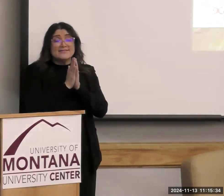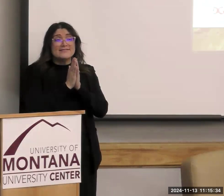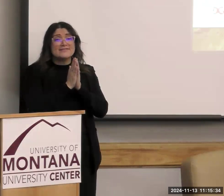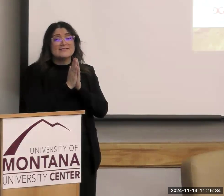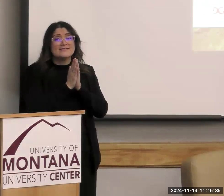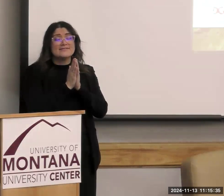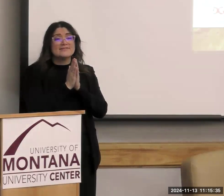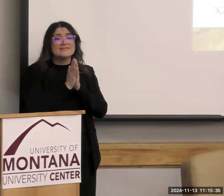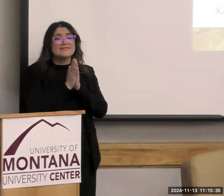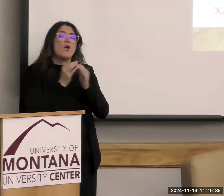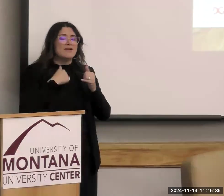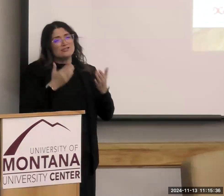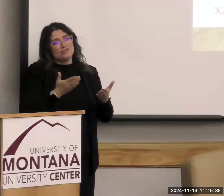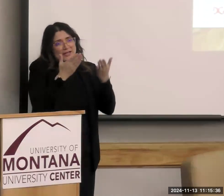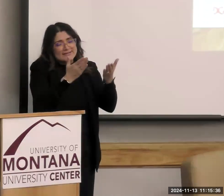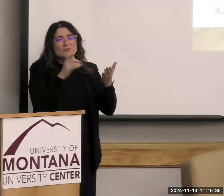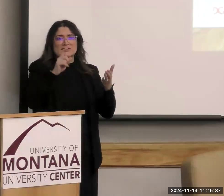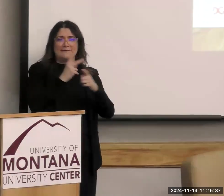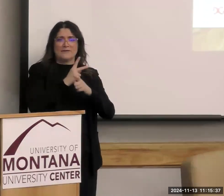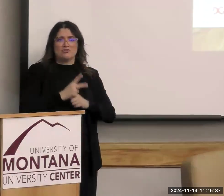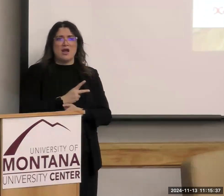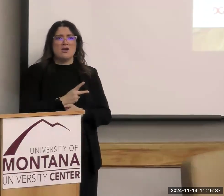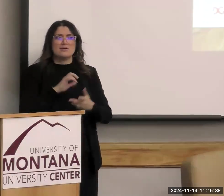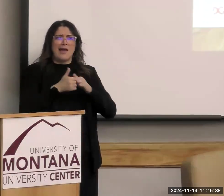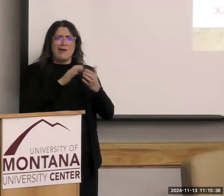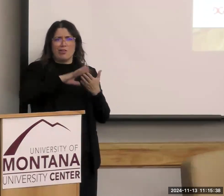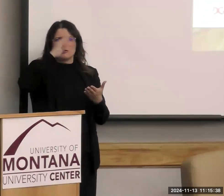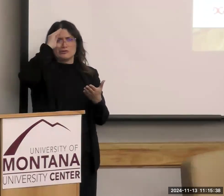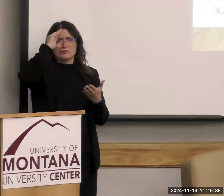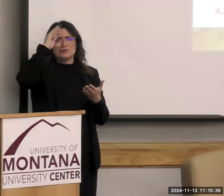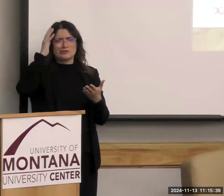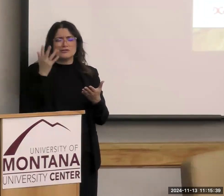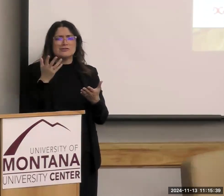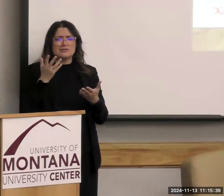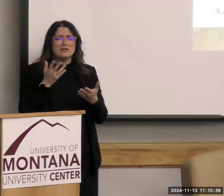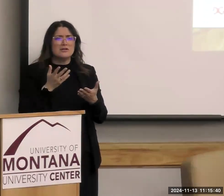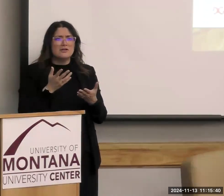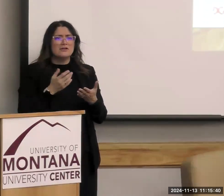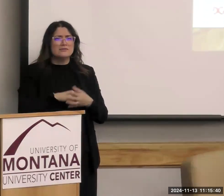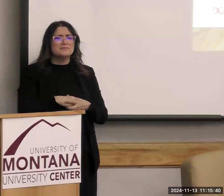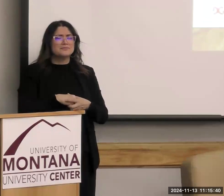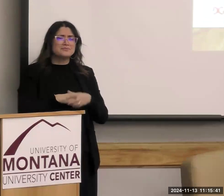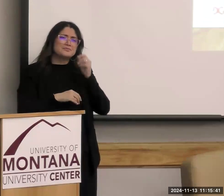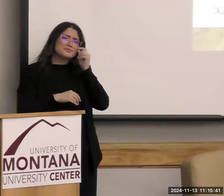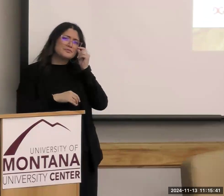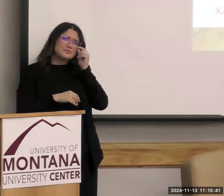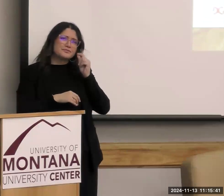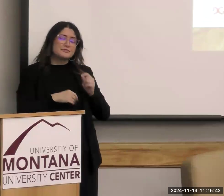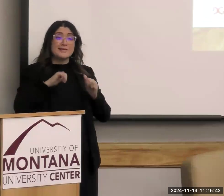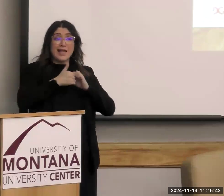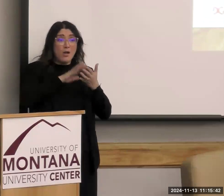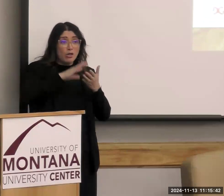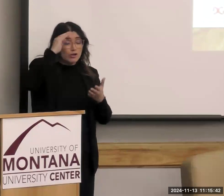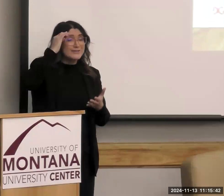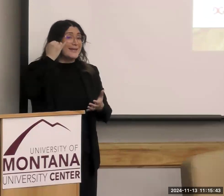suggested we need to figure out how we learn if the U.S. dietary guidelines are being followed